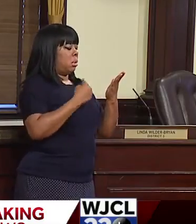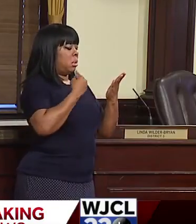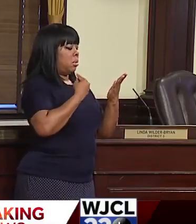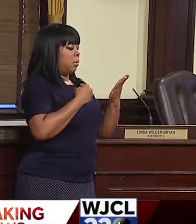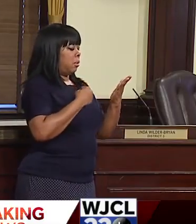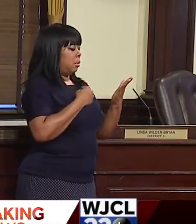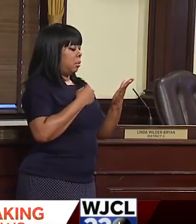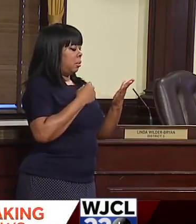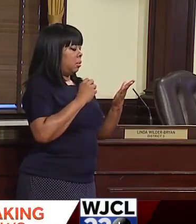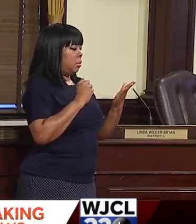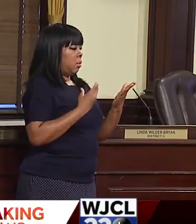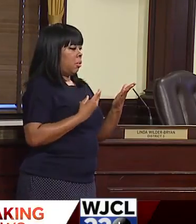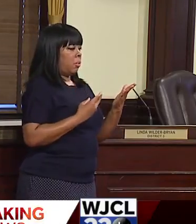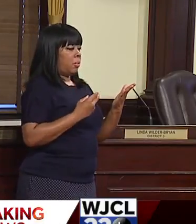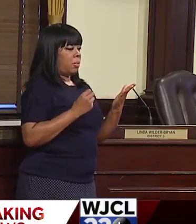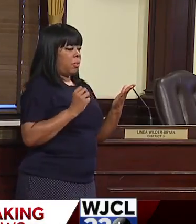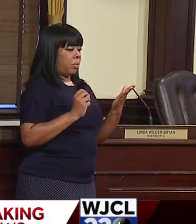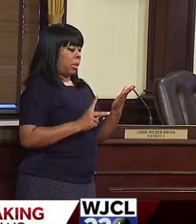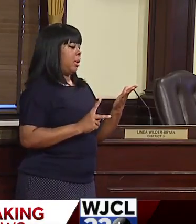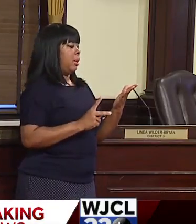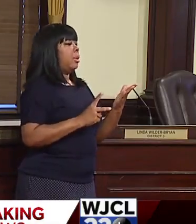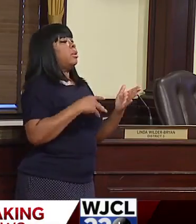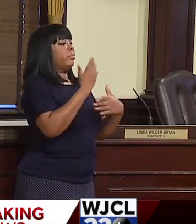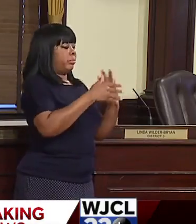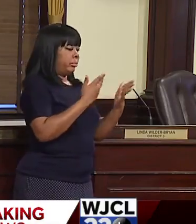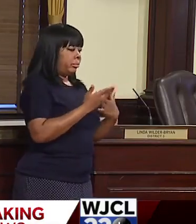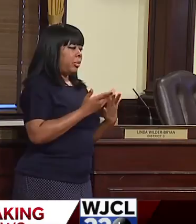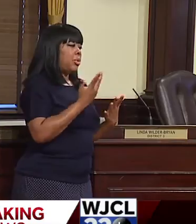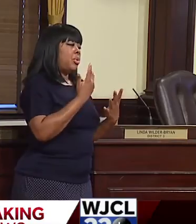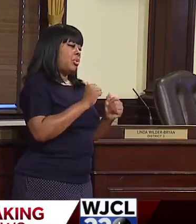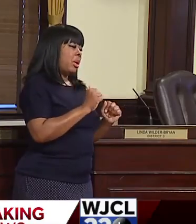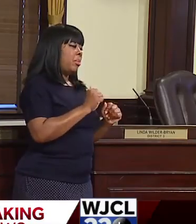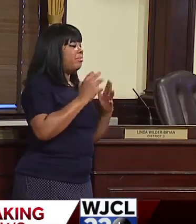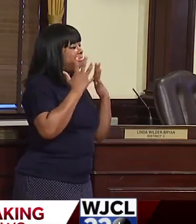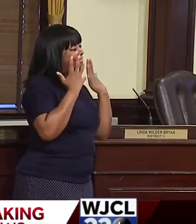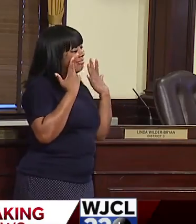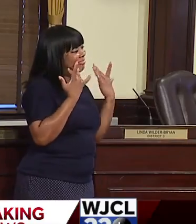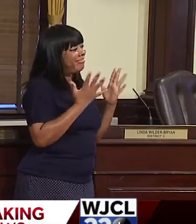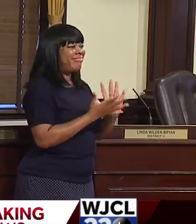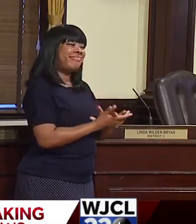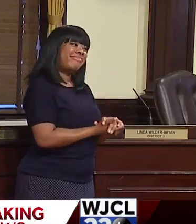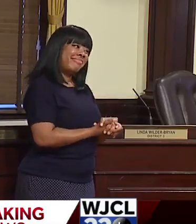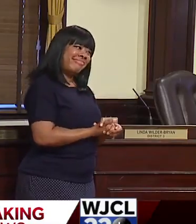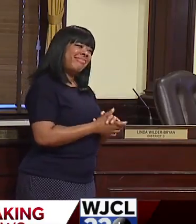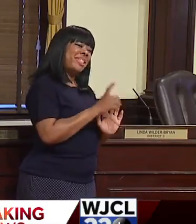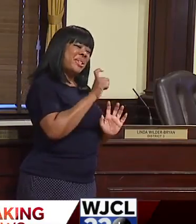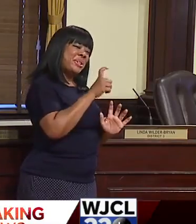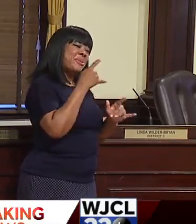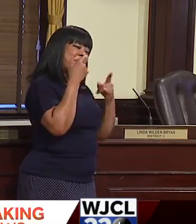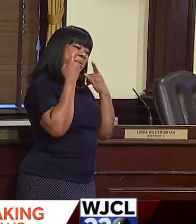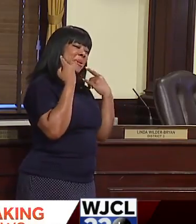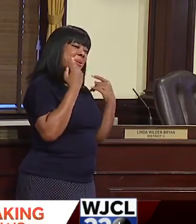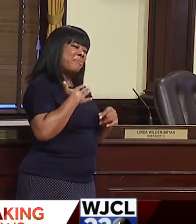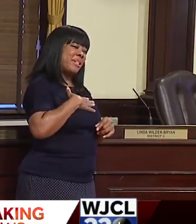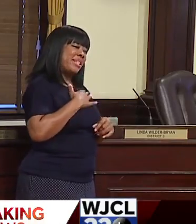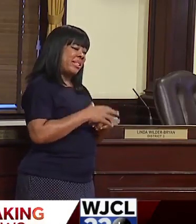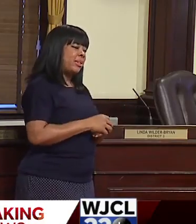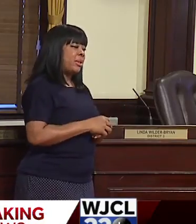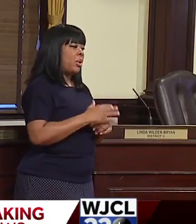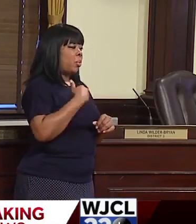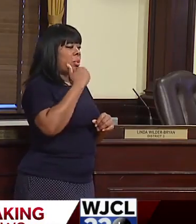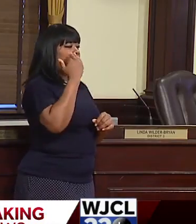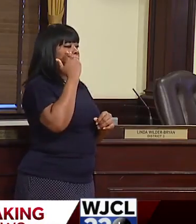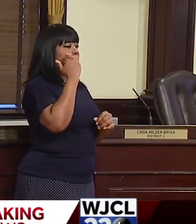to, um, be, be politely aggressive, um, and making sure that people are wearing masks. We know